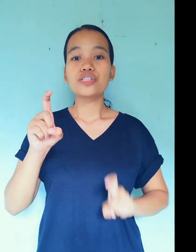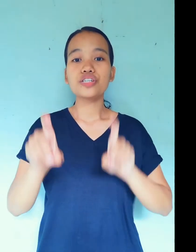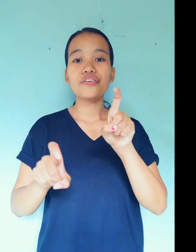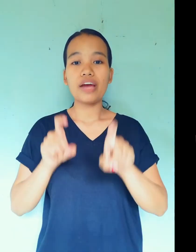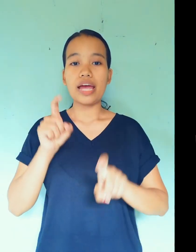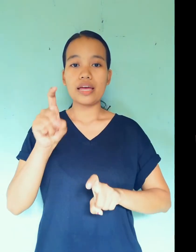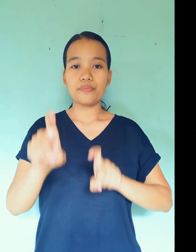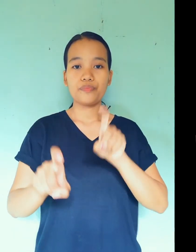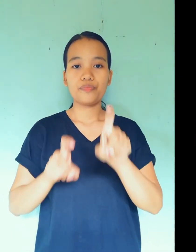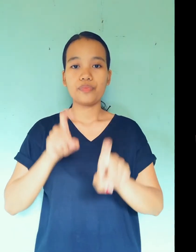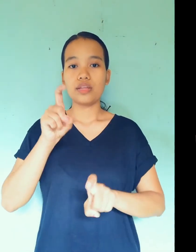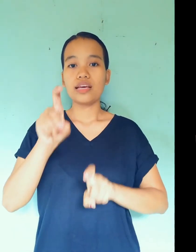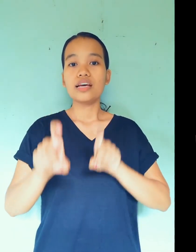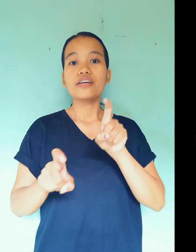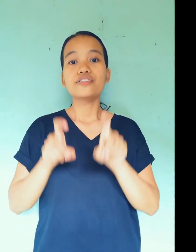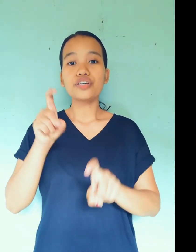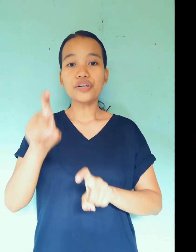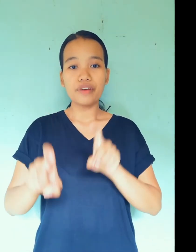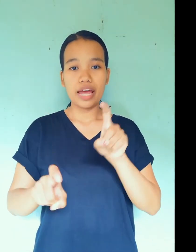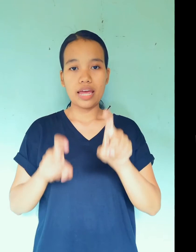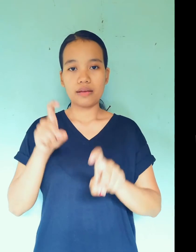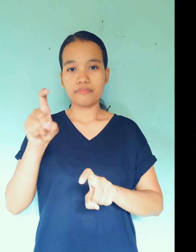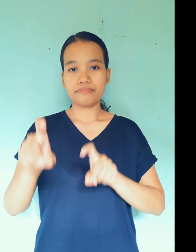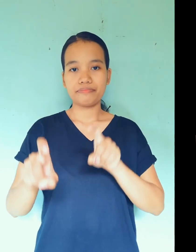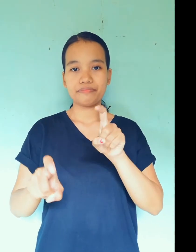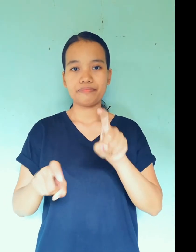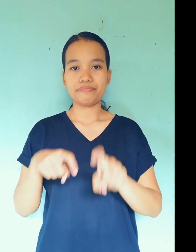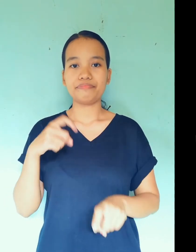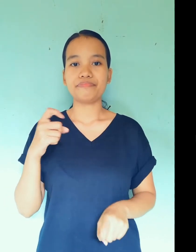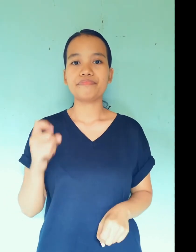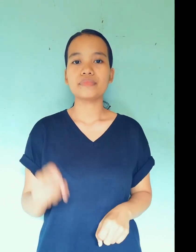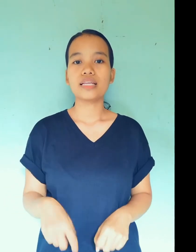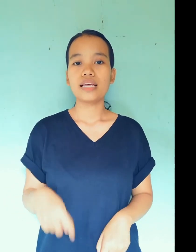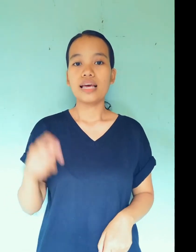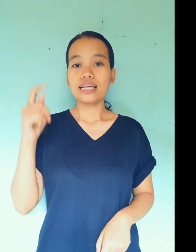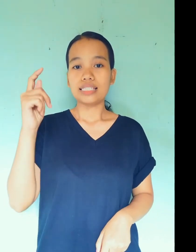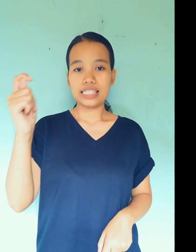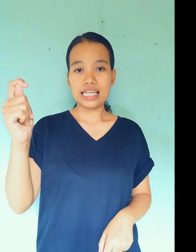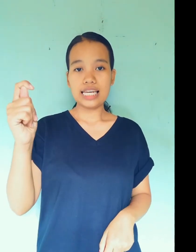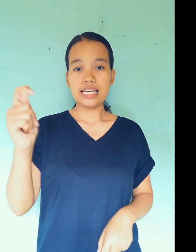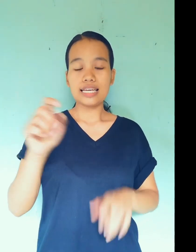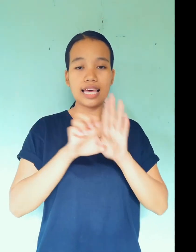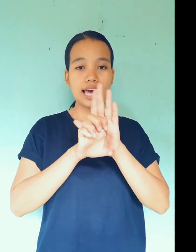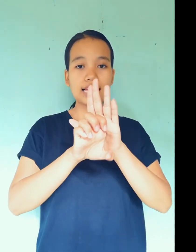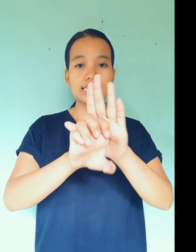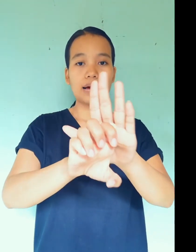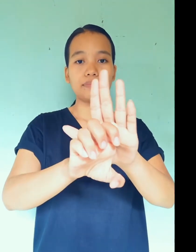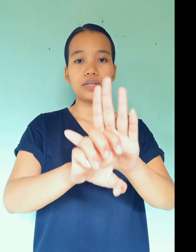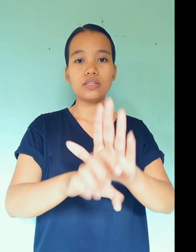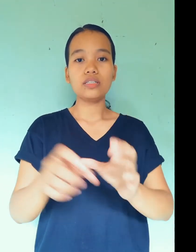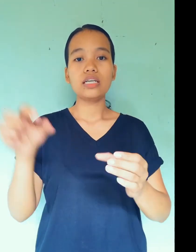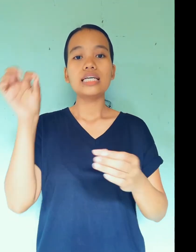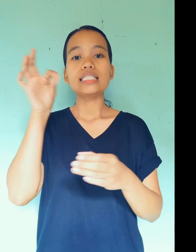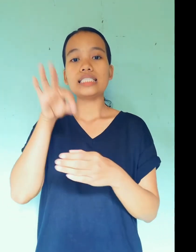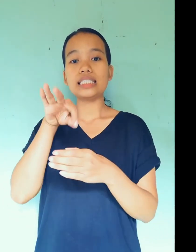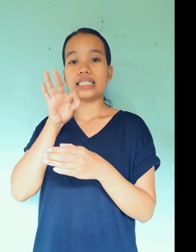survey. Survey. T. T.